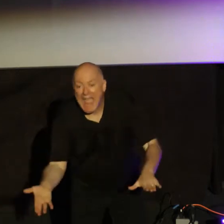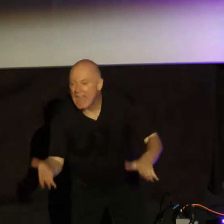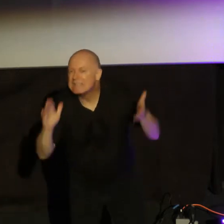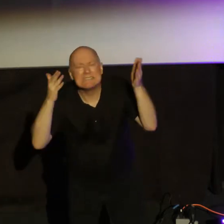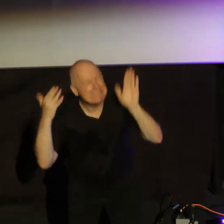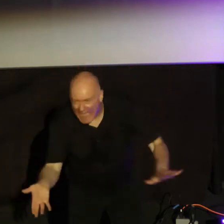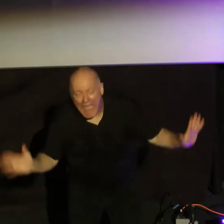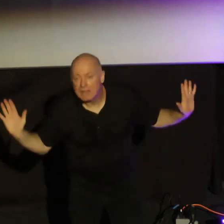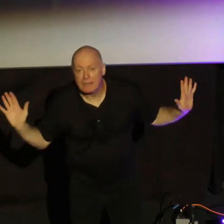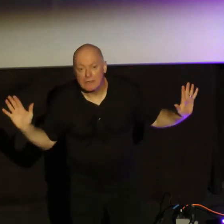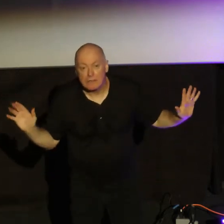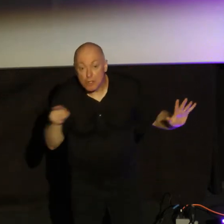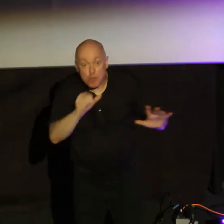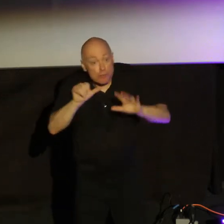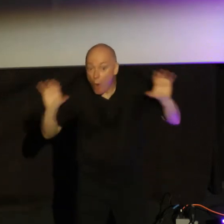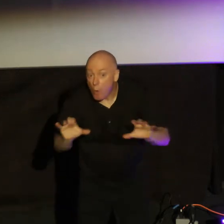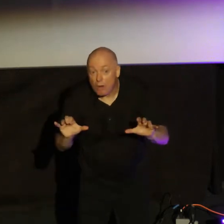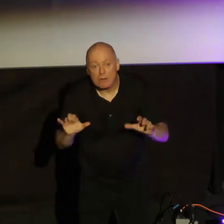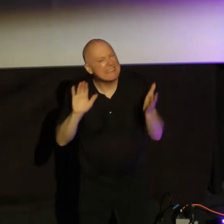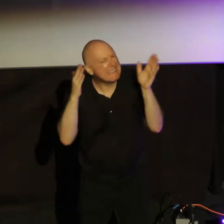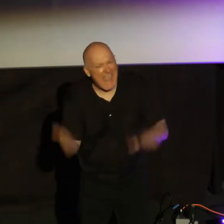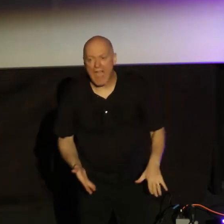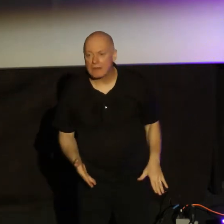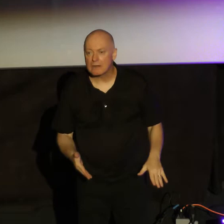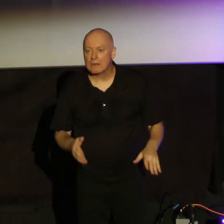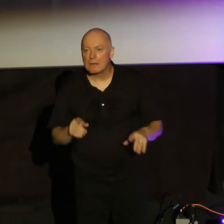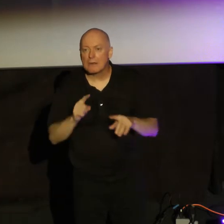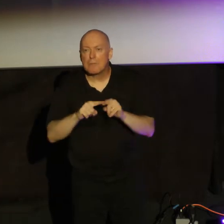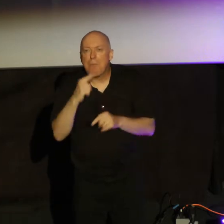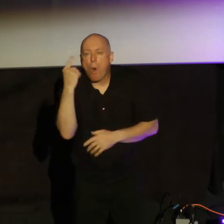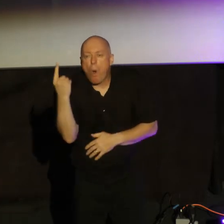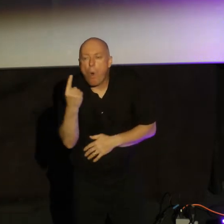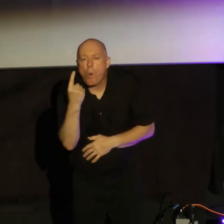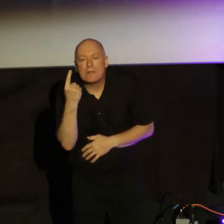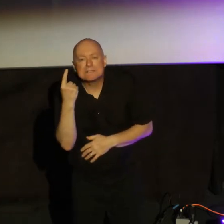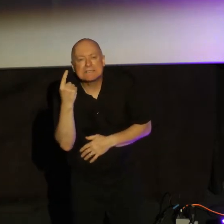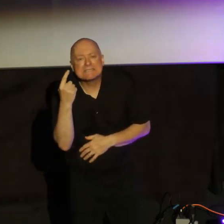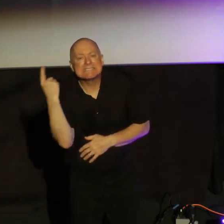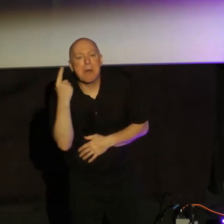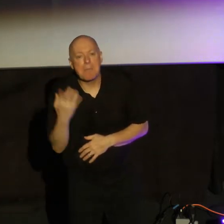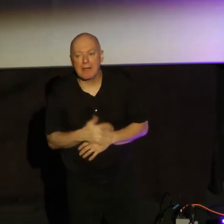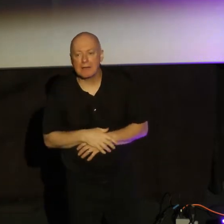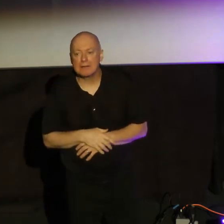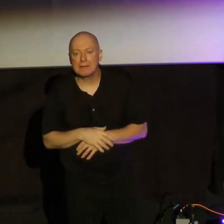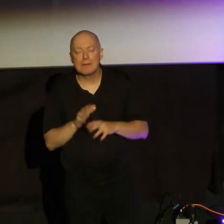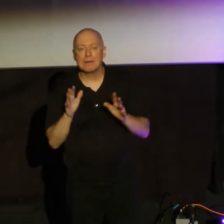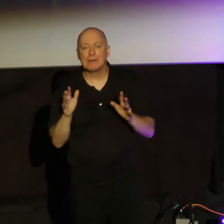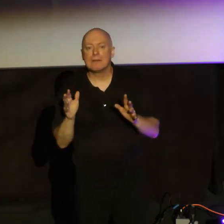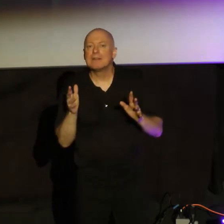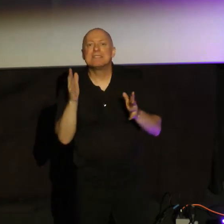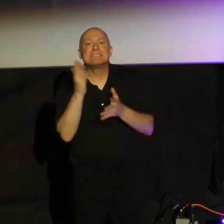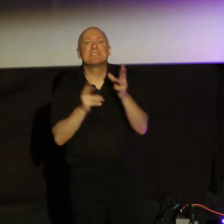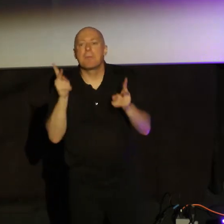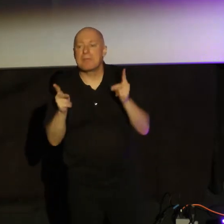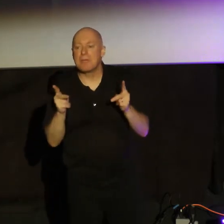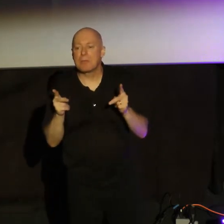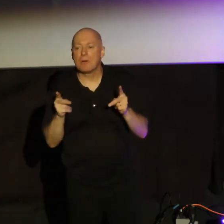That's it. Period. But there's always someone isn't there. There's always someone that kind of rises up, and they have a rebuttal to that.